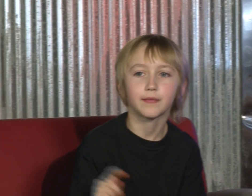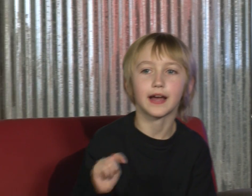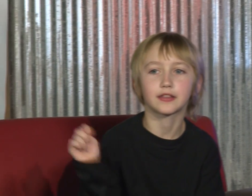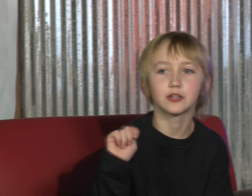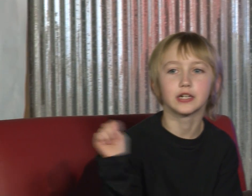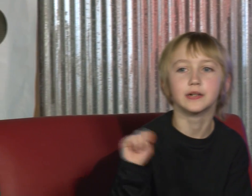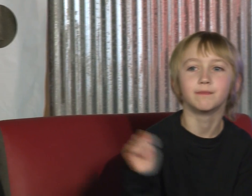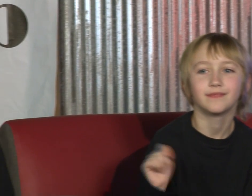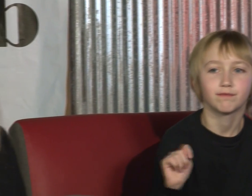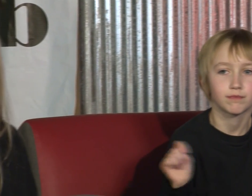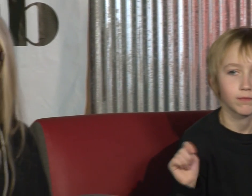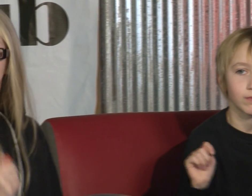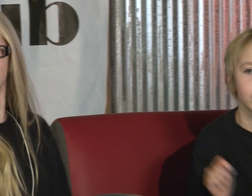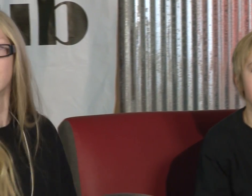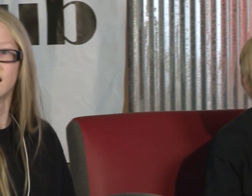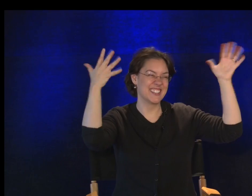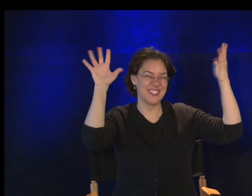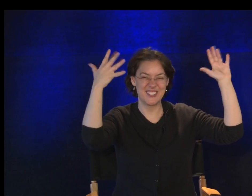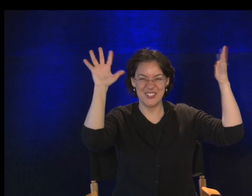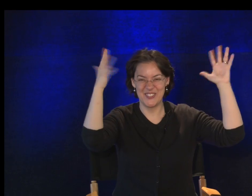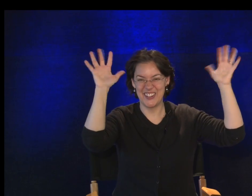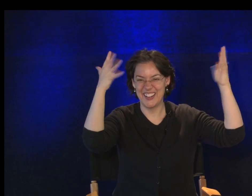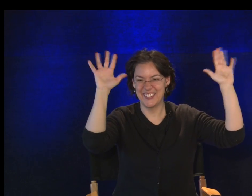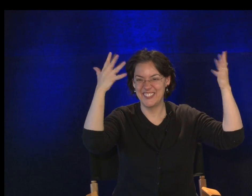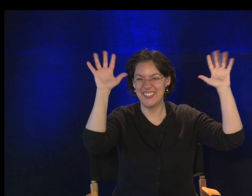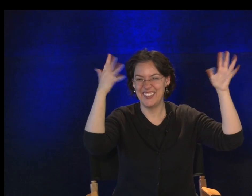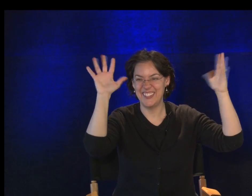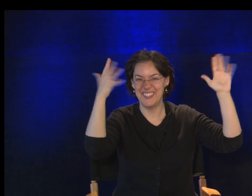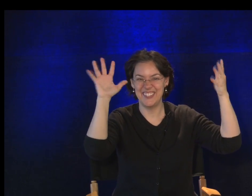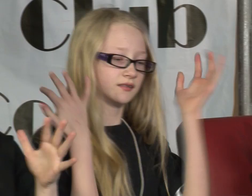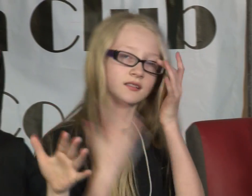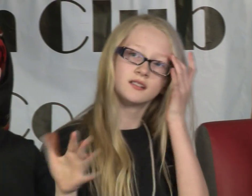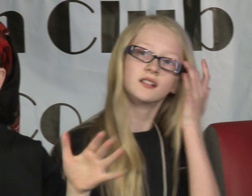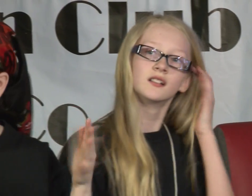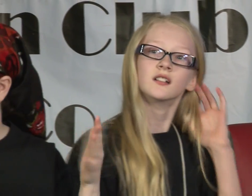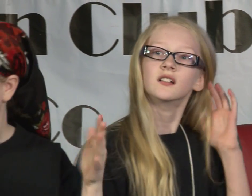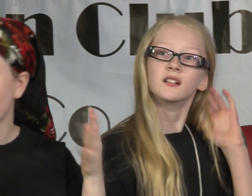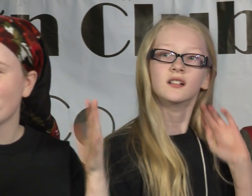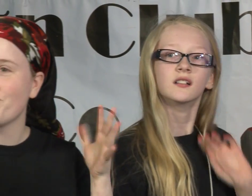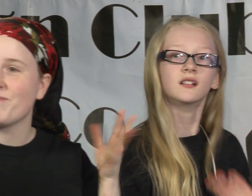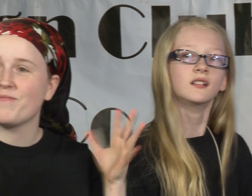Bathroom. Excellent, you guys. I'm so proud of you. Good job. Good job.